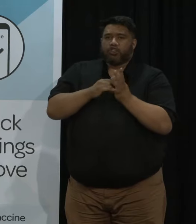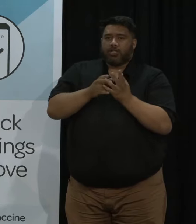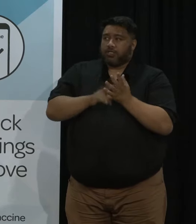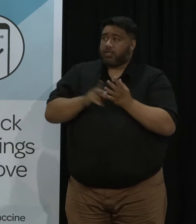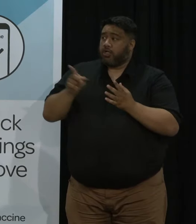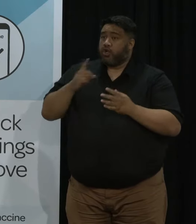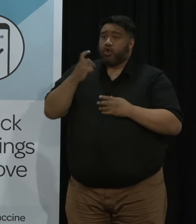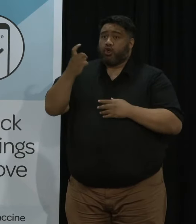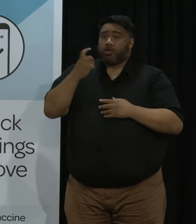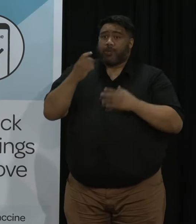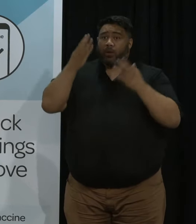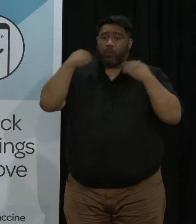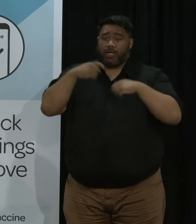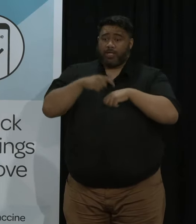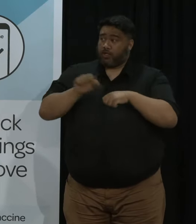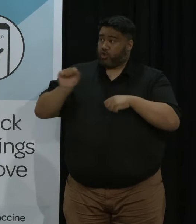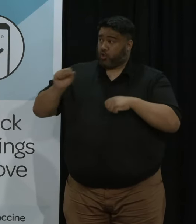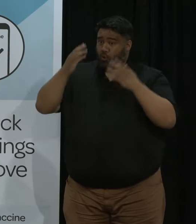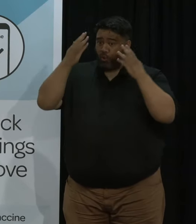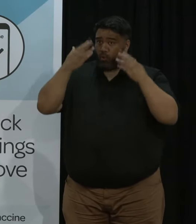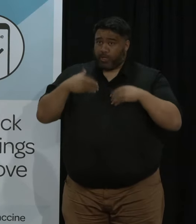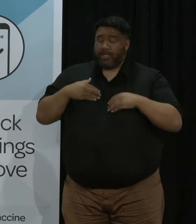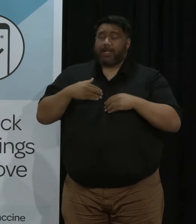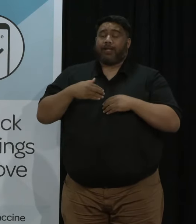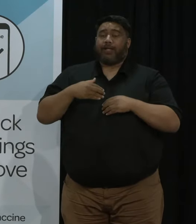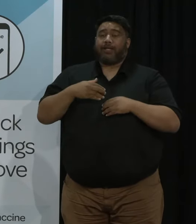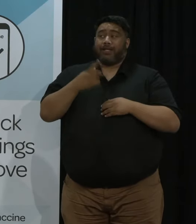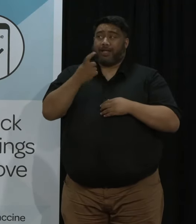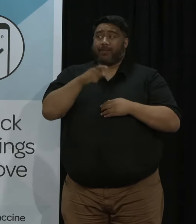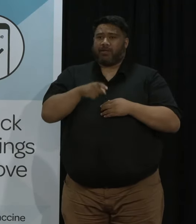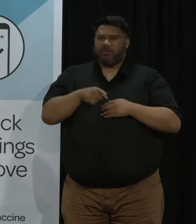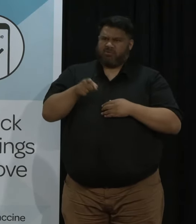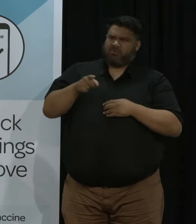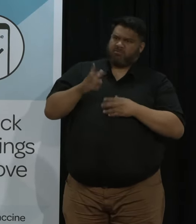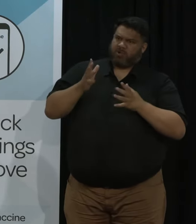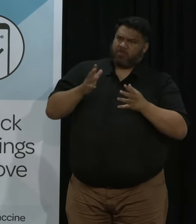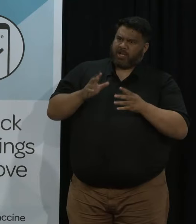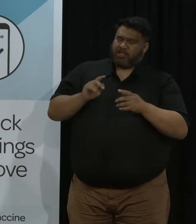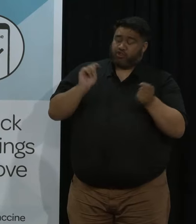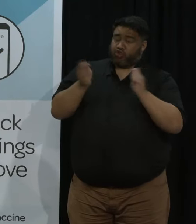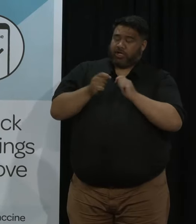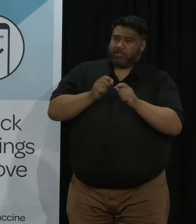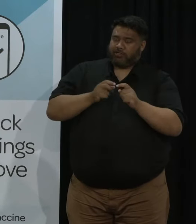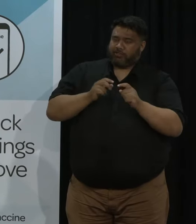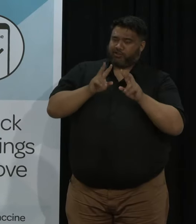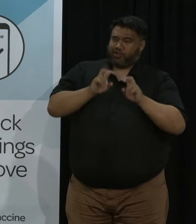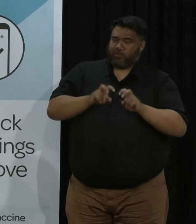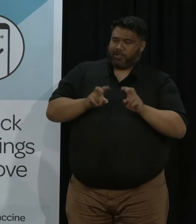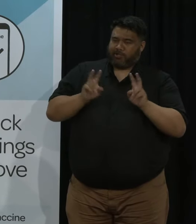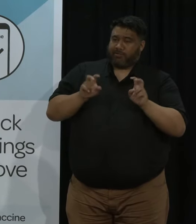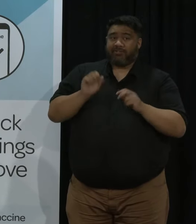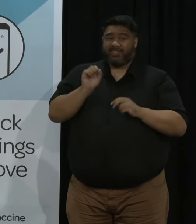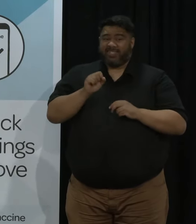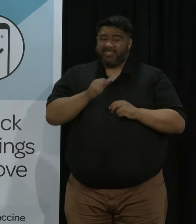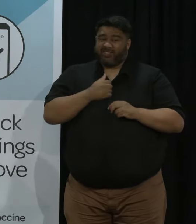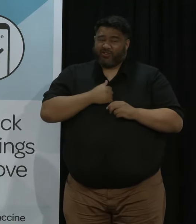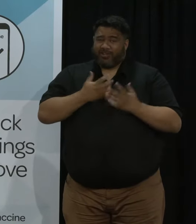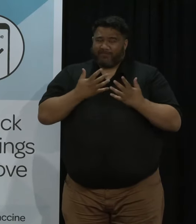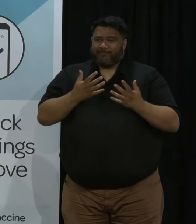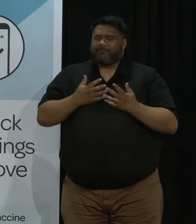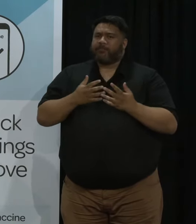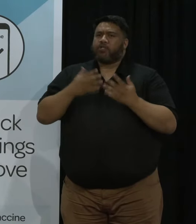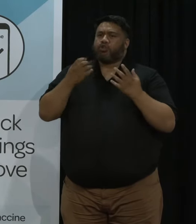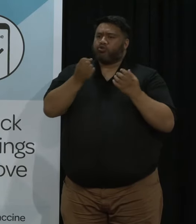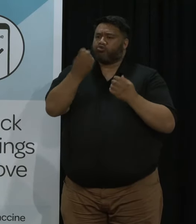ptials over the summer Change in tech Yeah just a a touch It's segway How does the change in traffic light